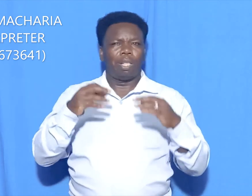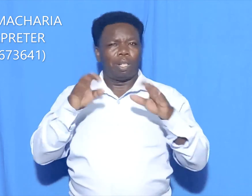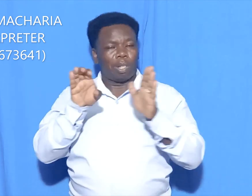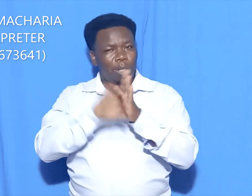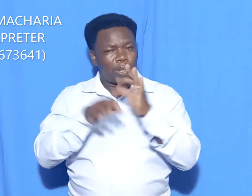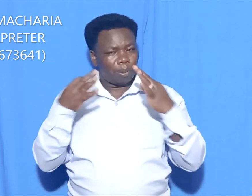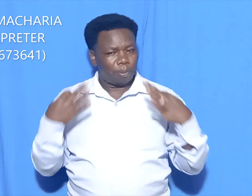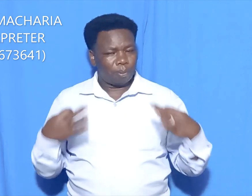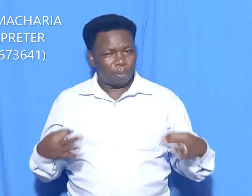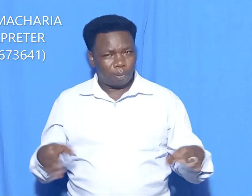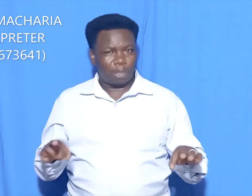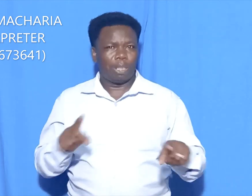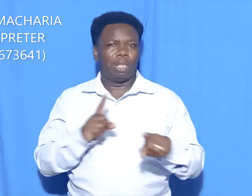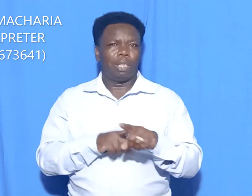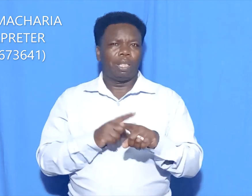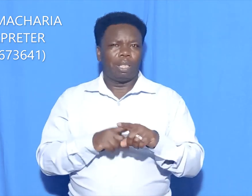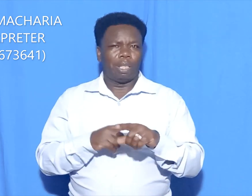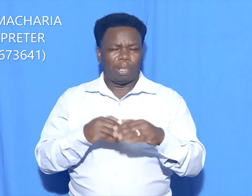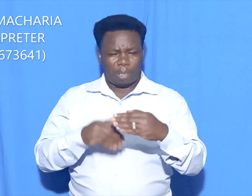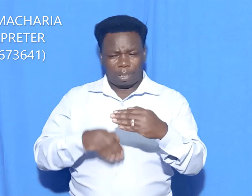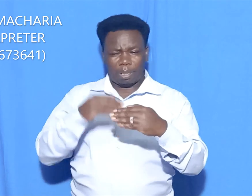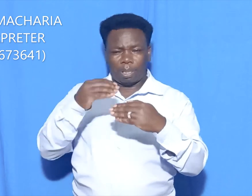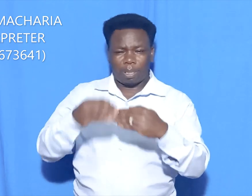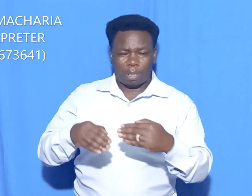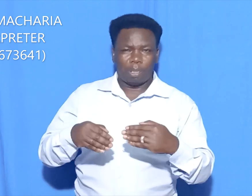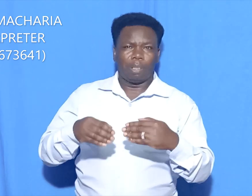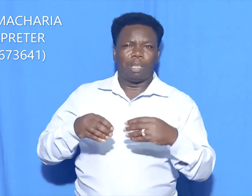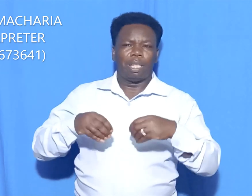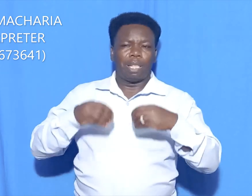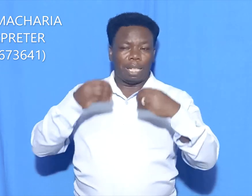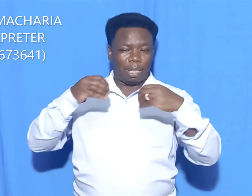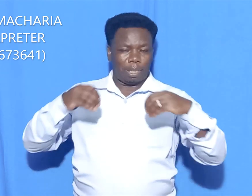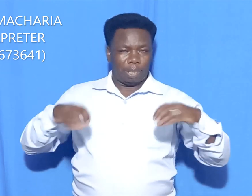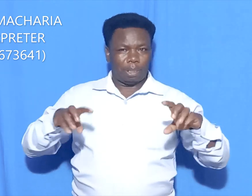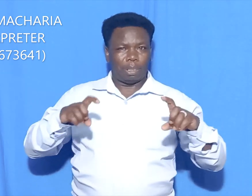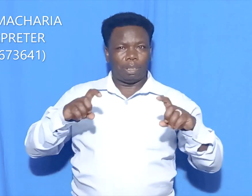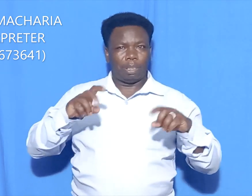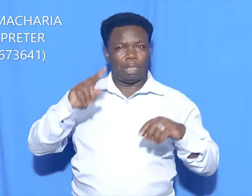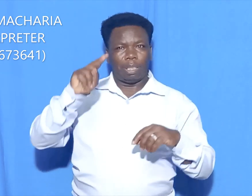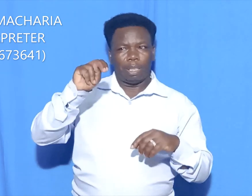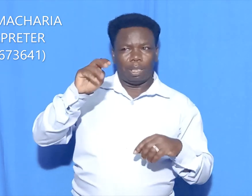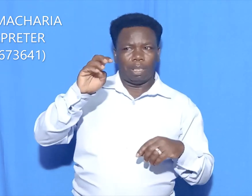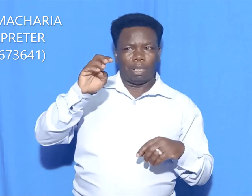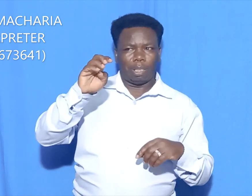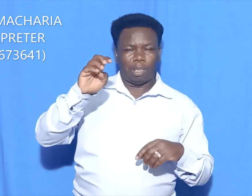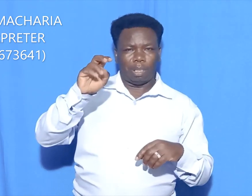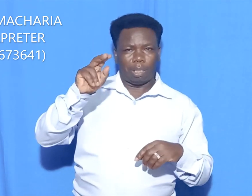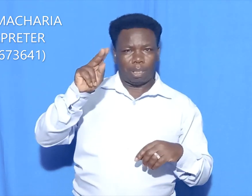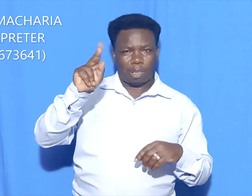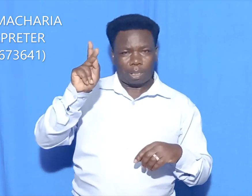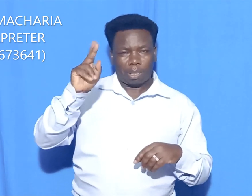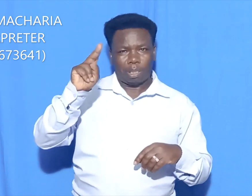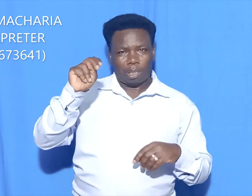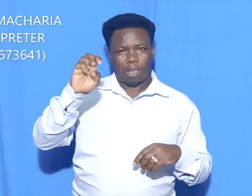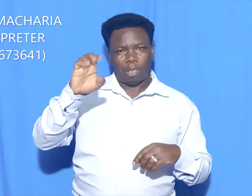after the release of the National National Examination Council, Granger Accounts and Secretary of National Examination Board,